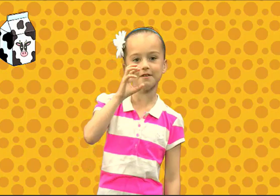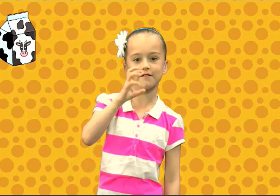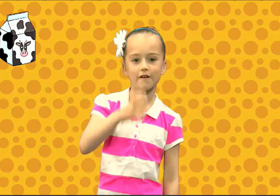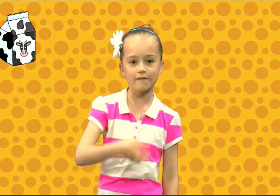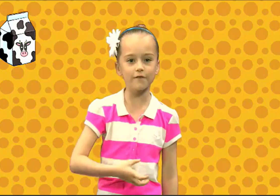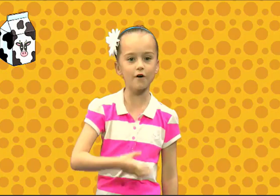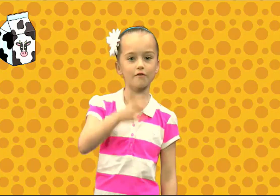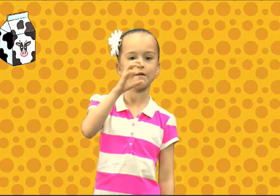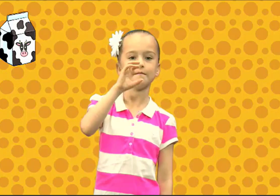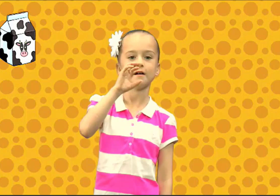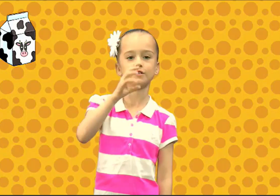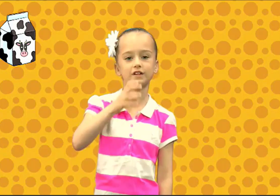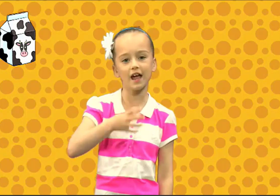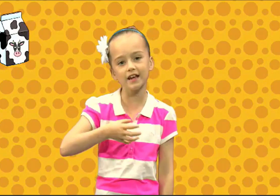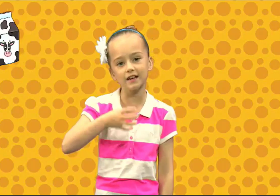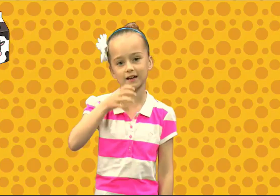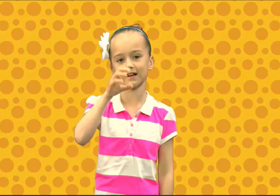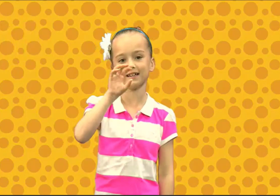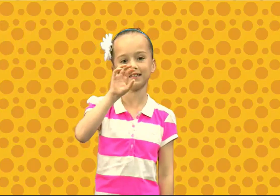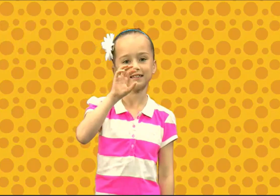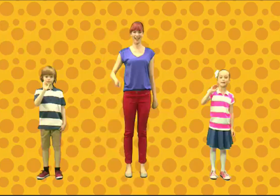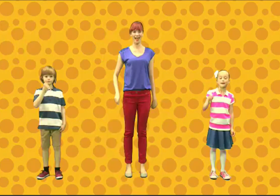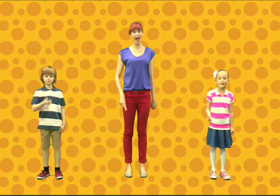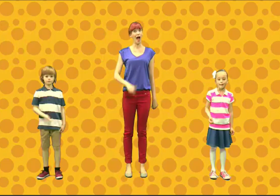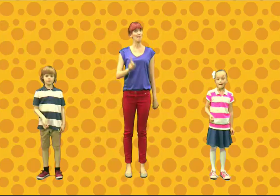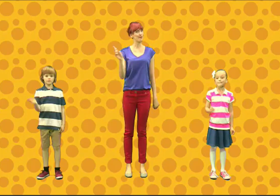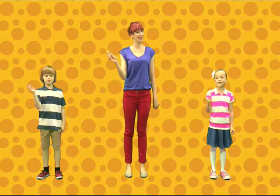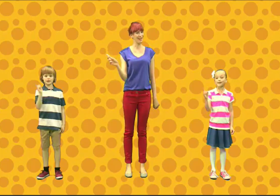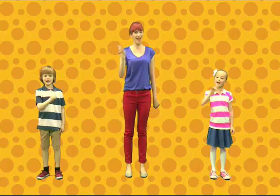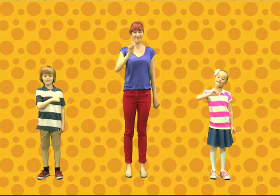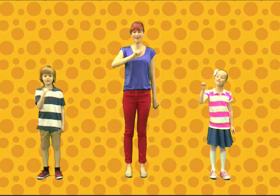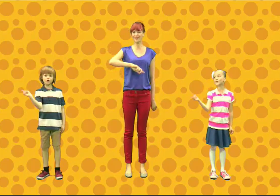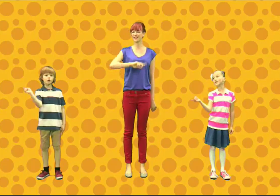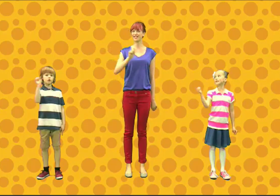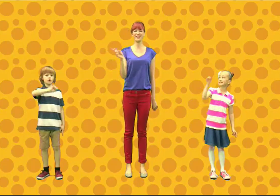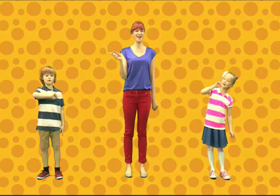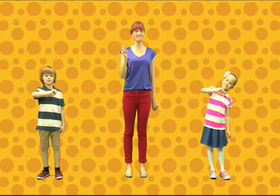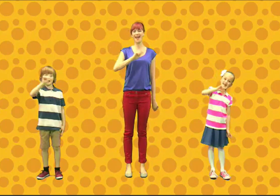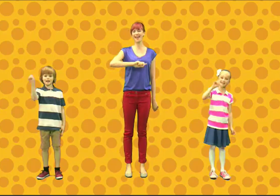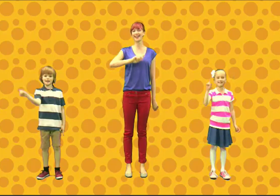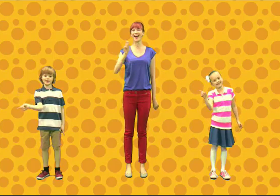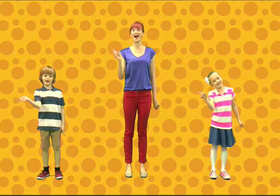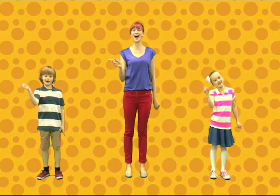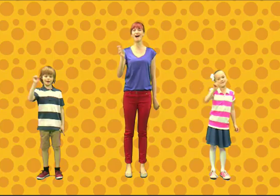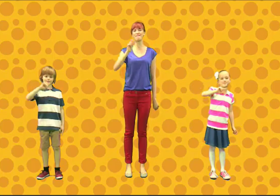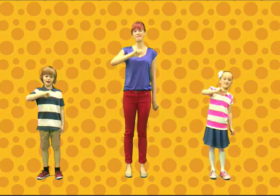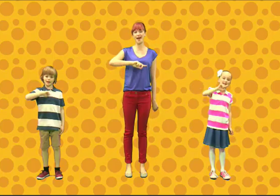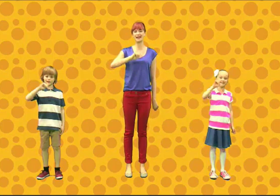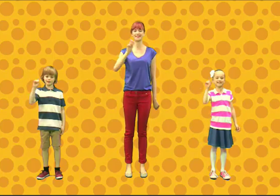milk for a milkshake Be careful, don't make a mess